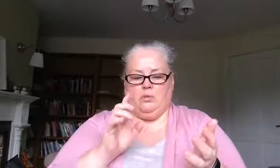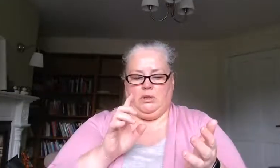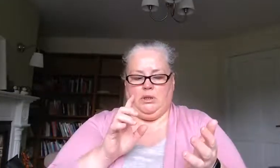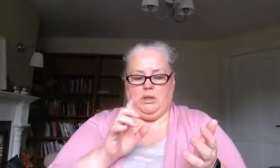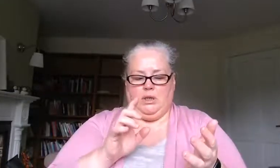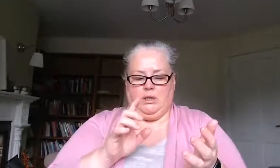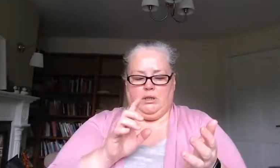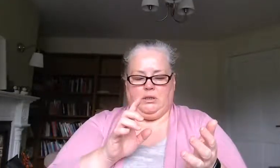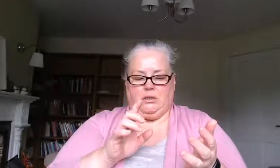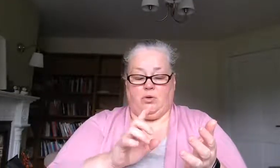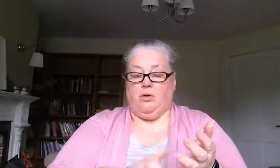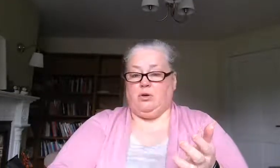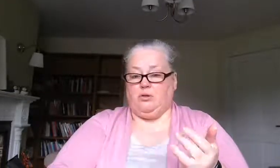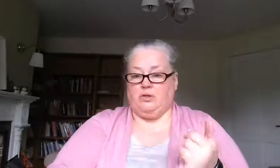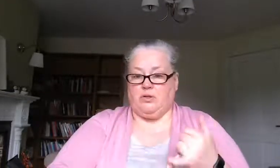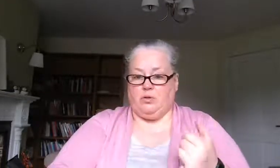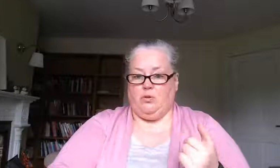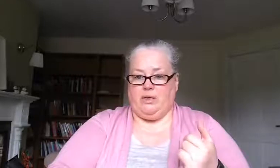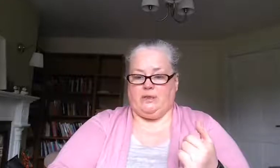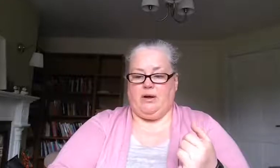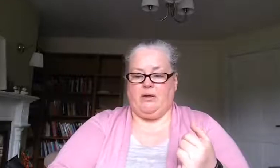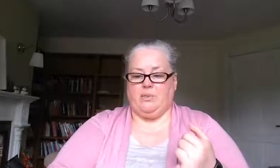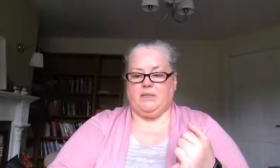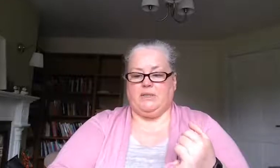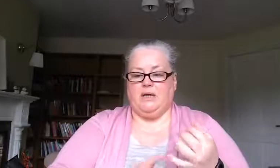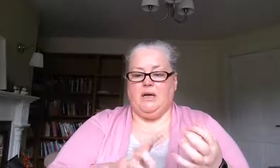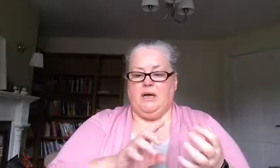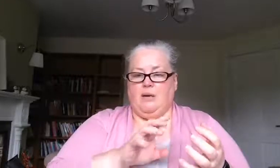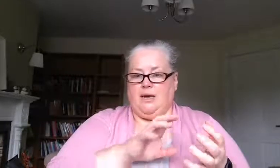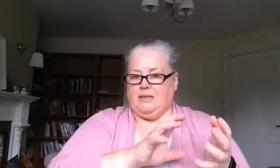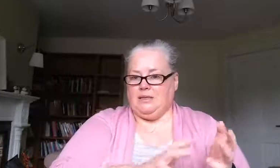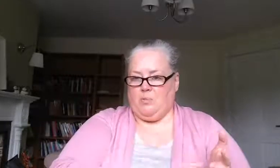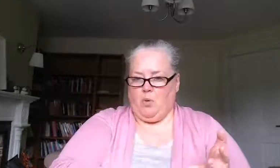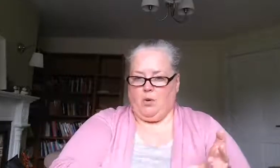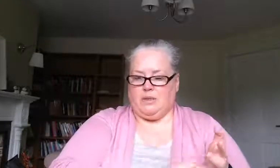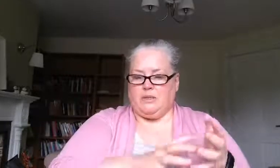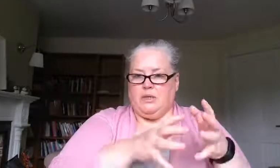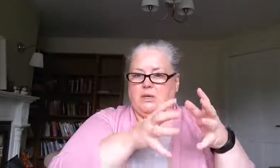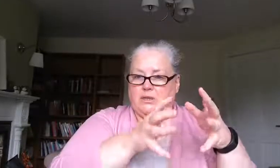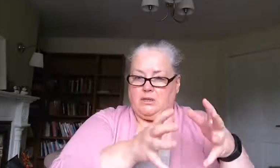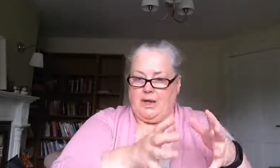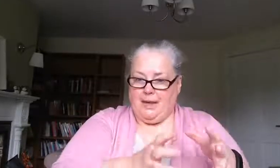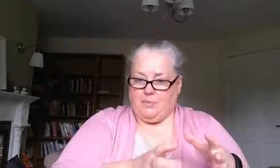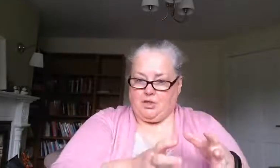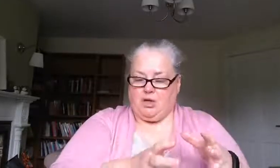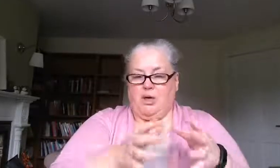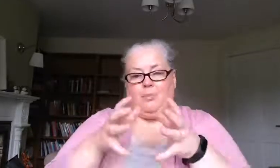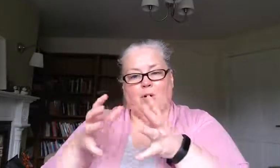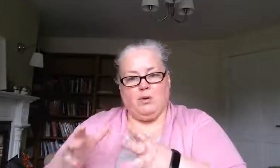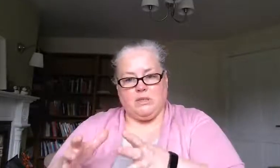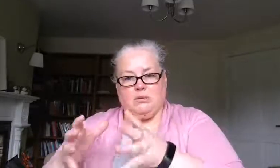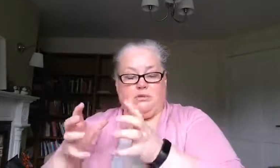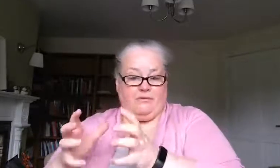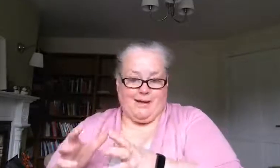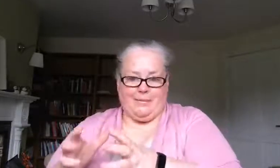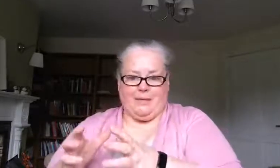talk they would use talking therapies and supports to help the child but also the family